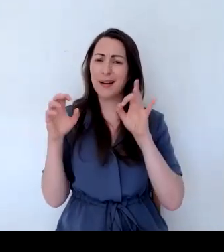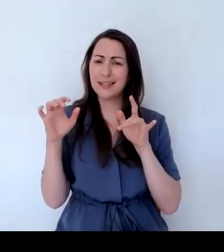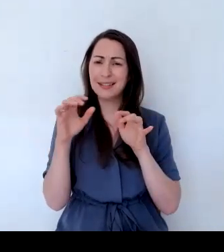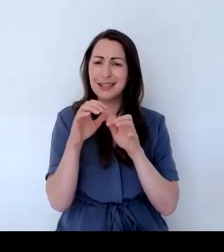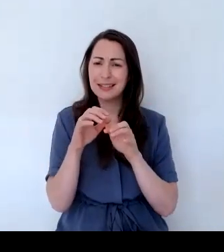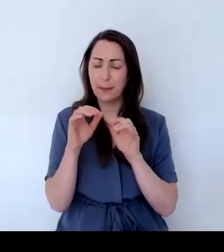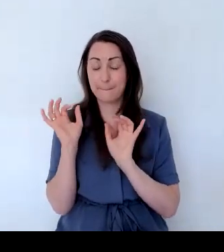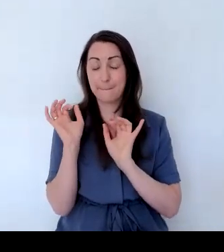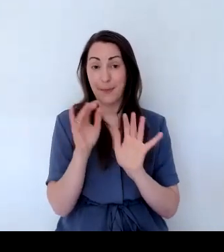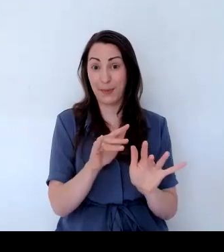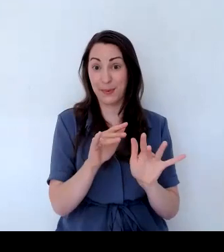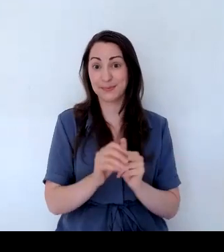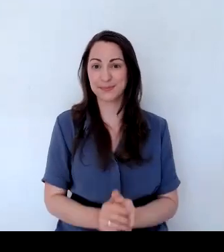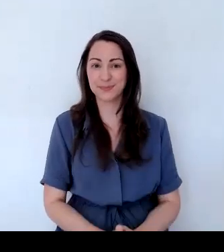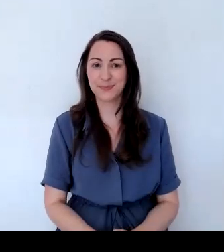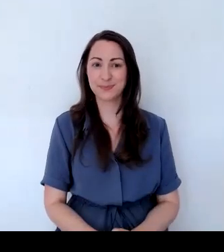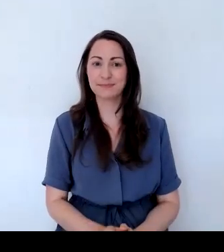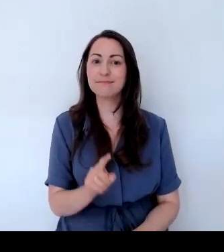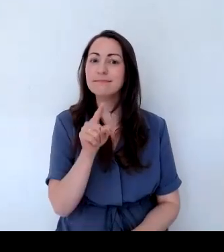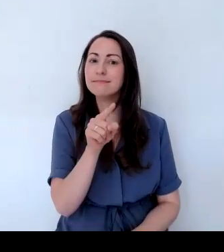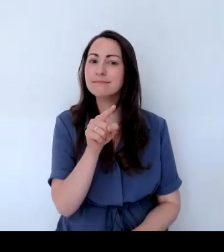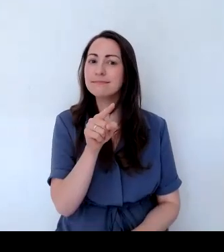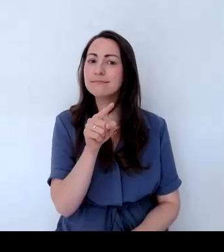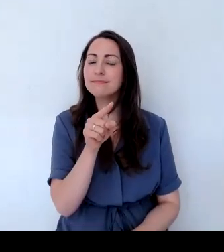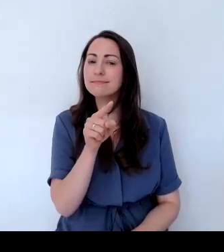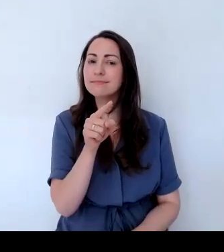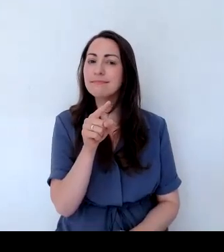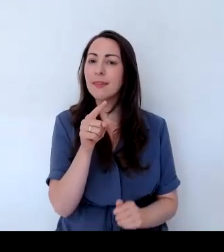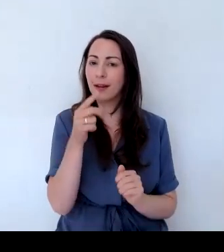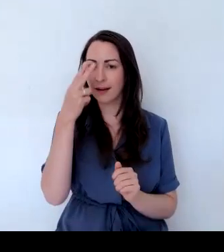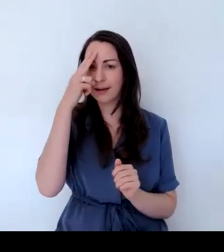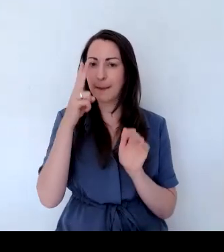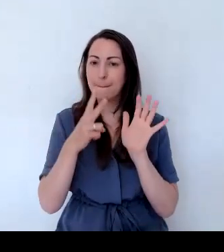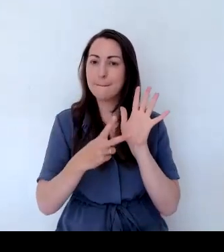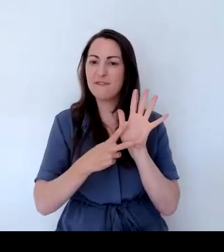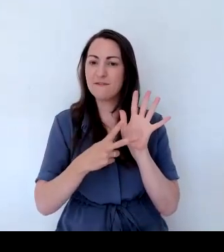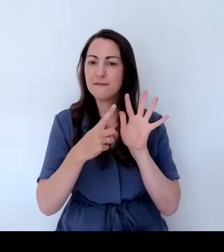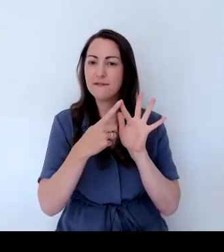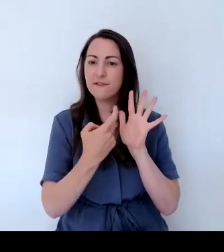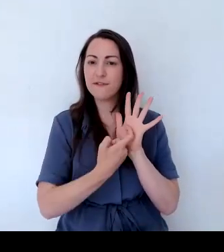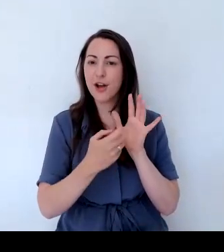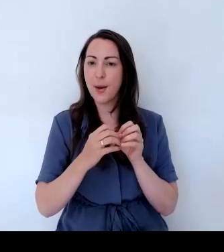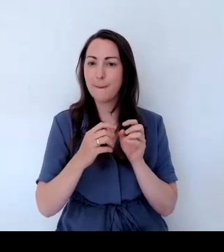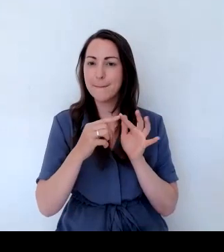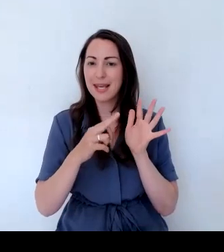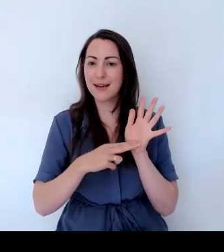We've got verbena, which is a bedding verbena, the red one.